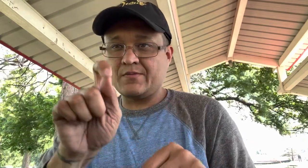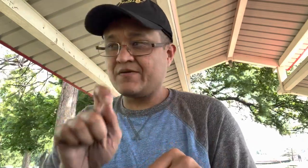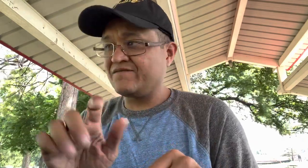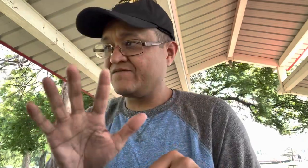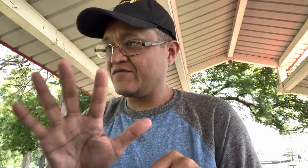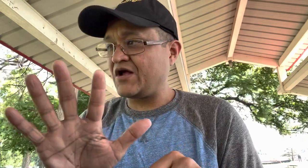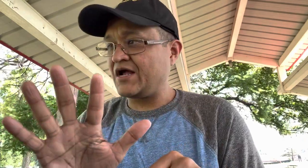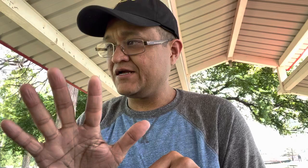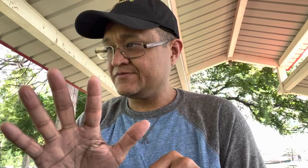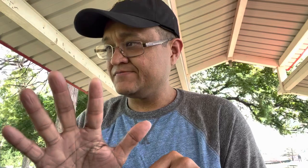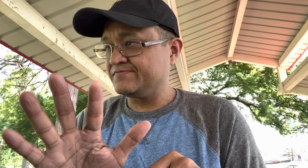Ephesians one and five